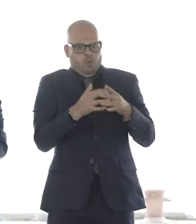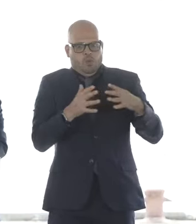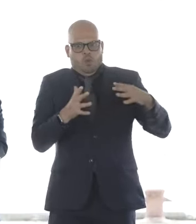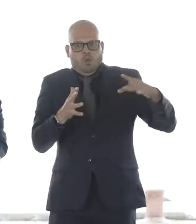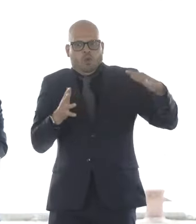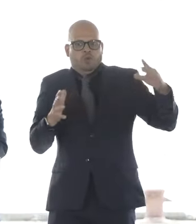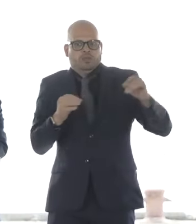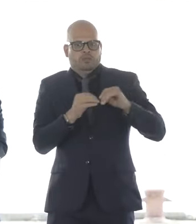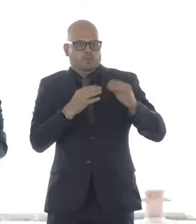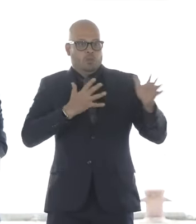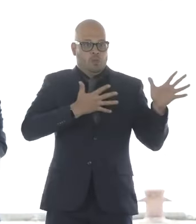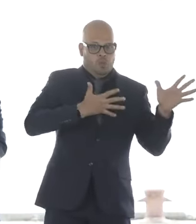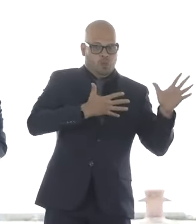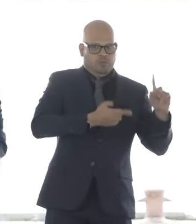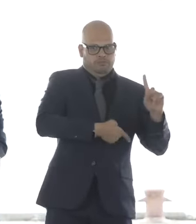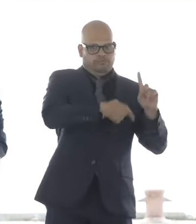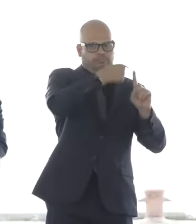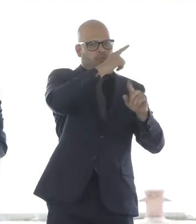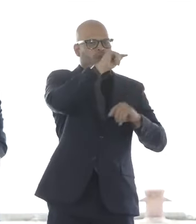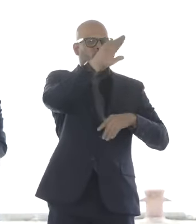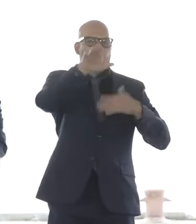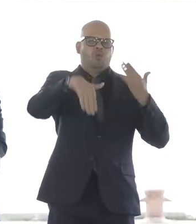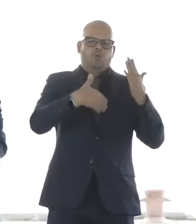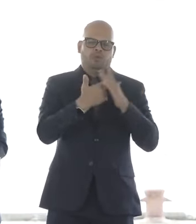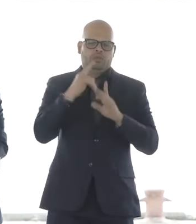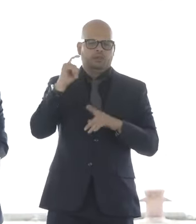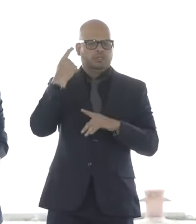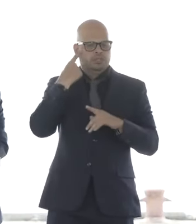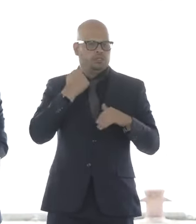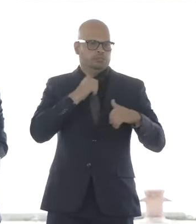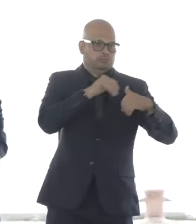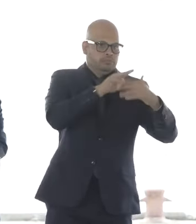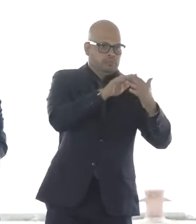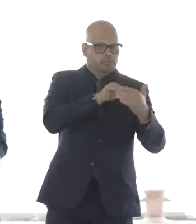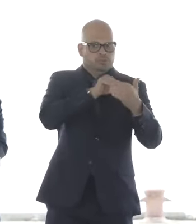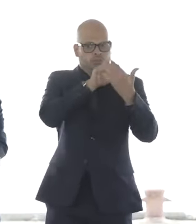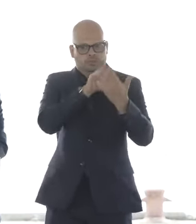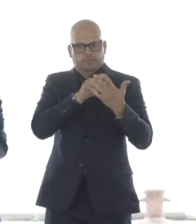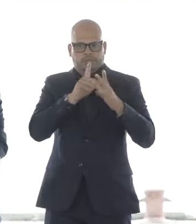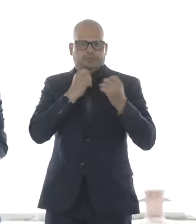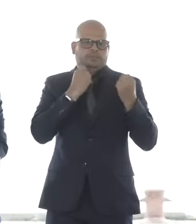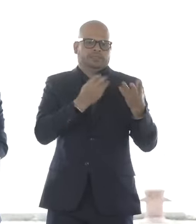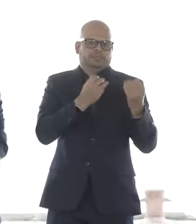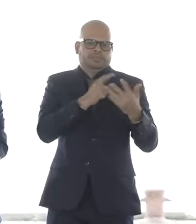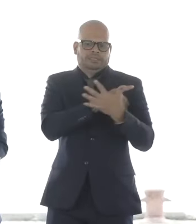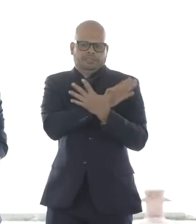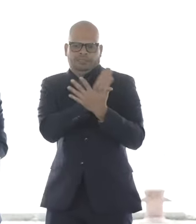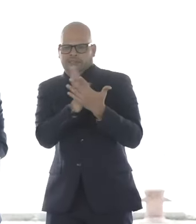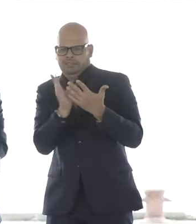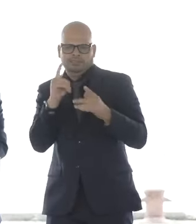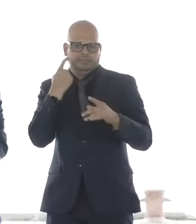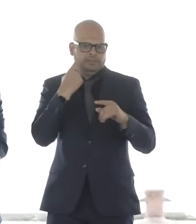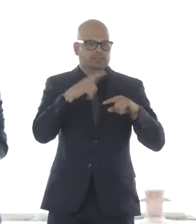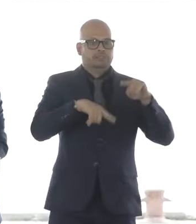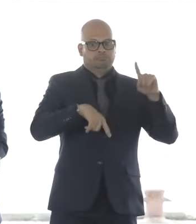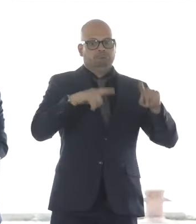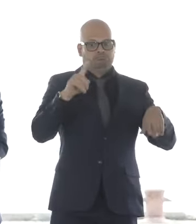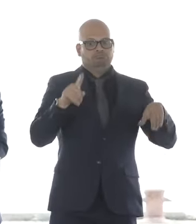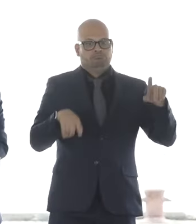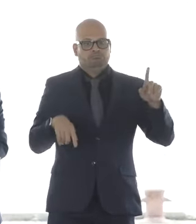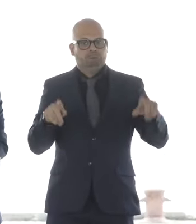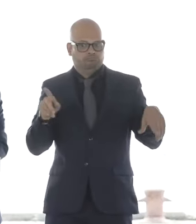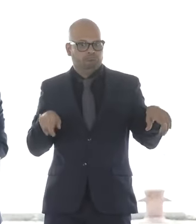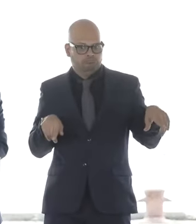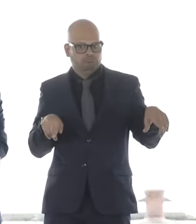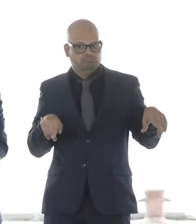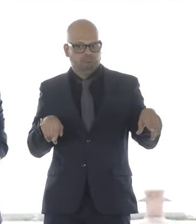whole-of-government approach involving many governments and agencies. Under PIDP, roughly a quarter of a billion dollars will go to